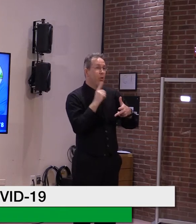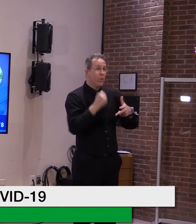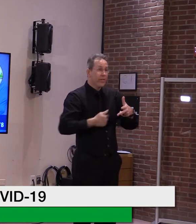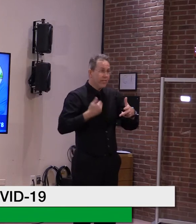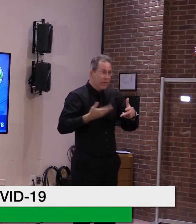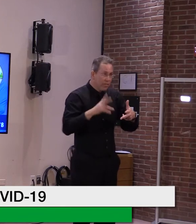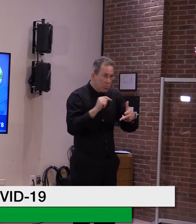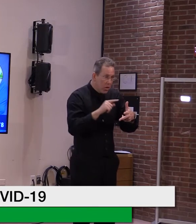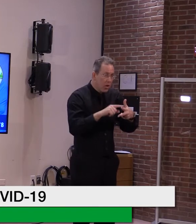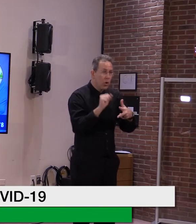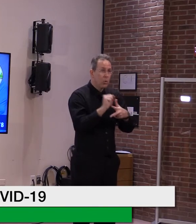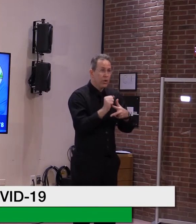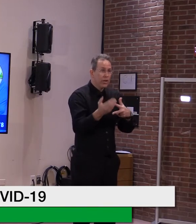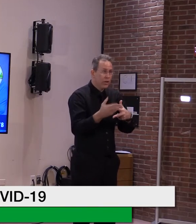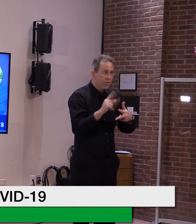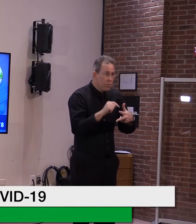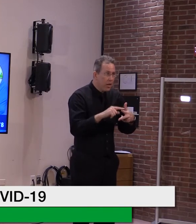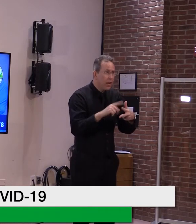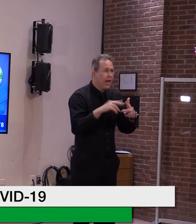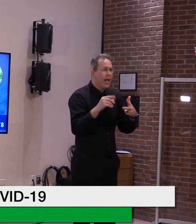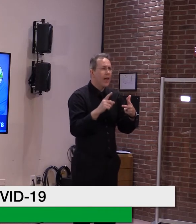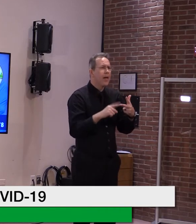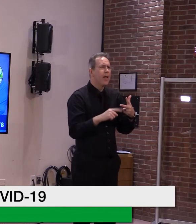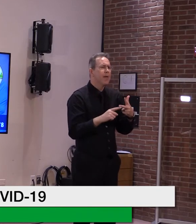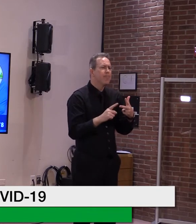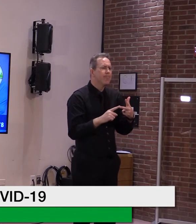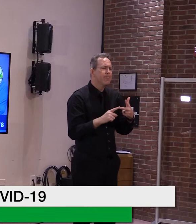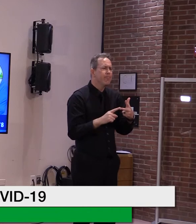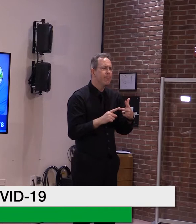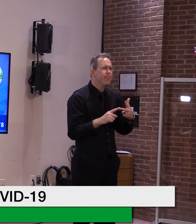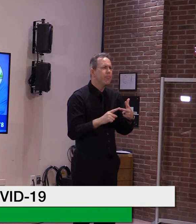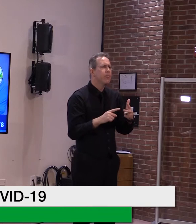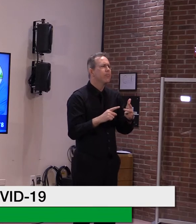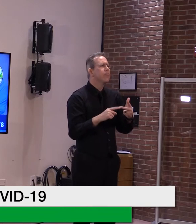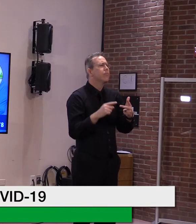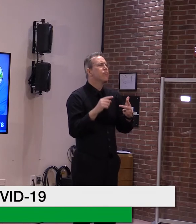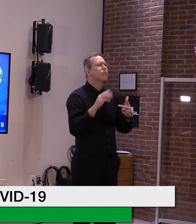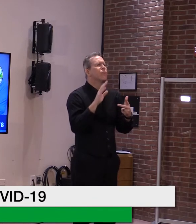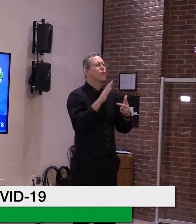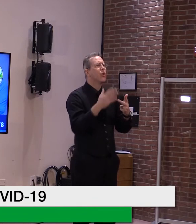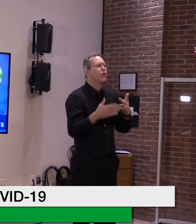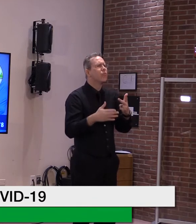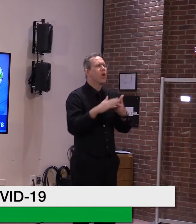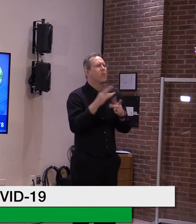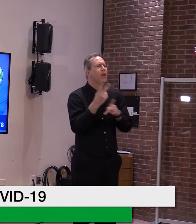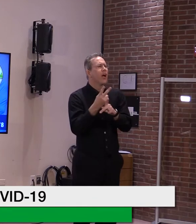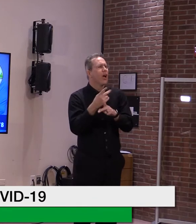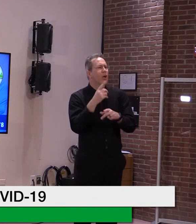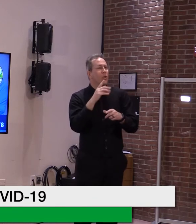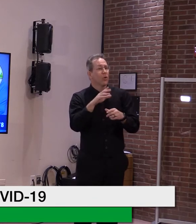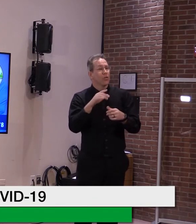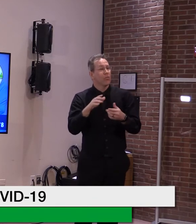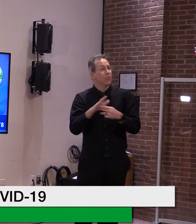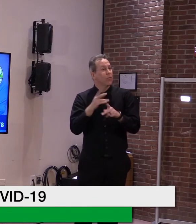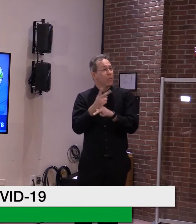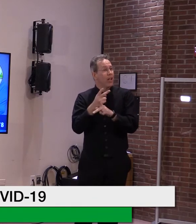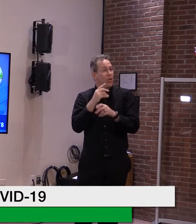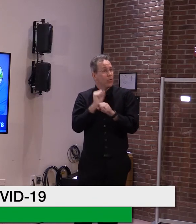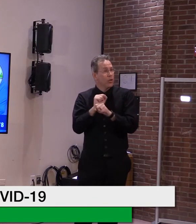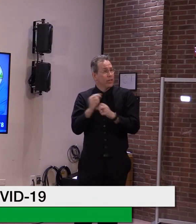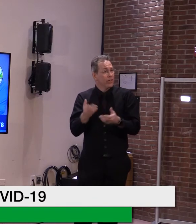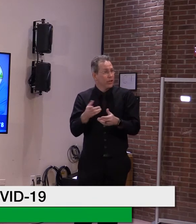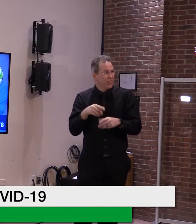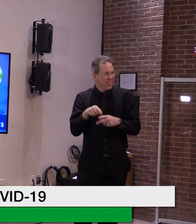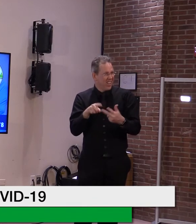you had to, um, have primary care in Vermont, and the primary reason we put primary care in there is